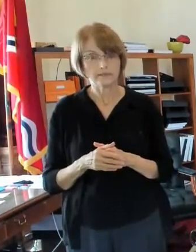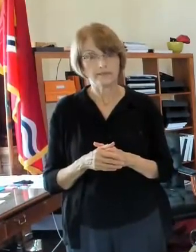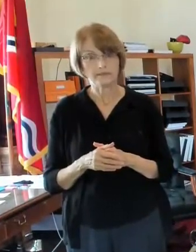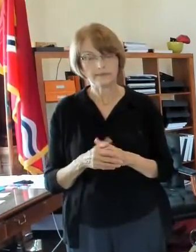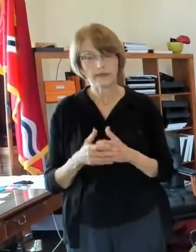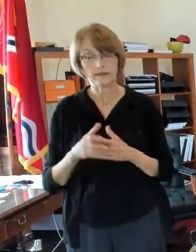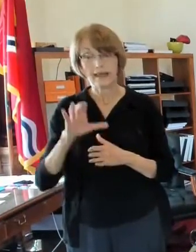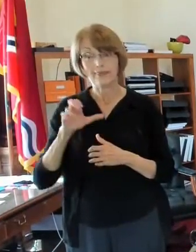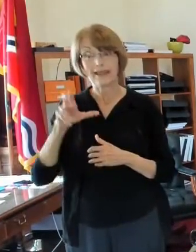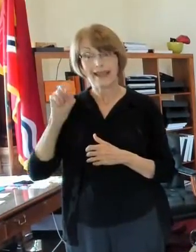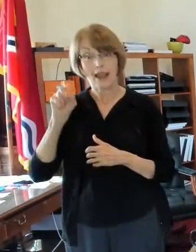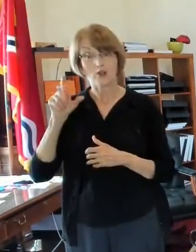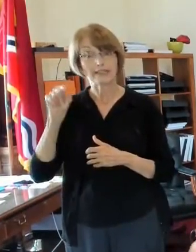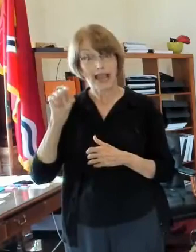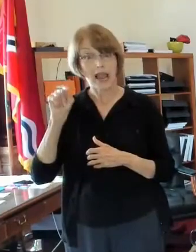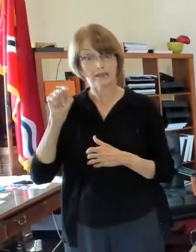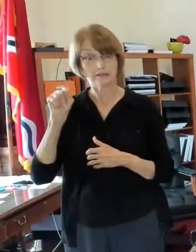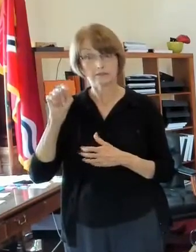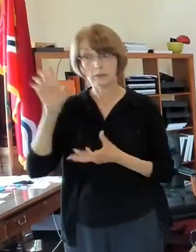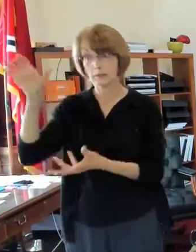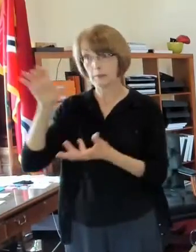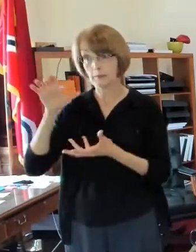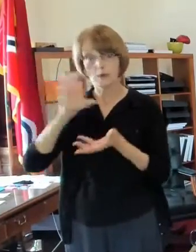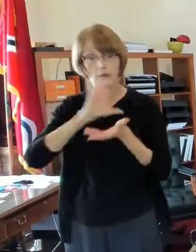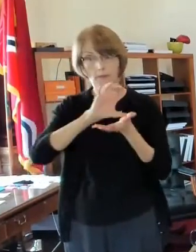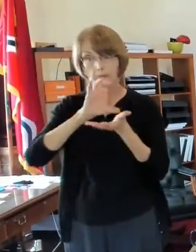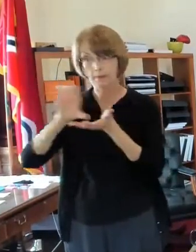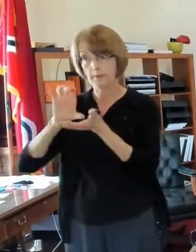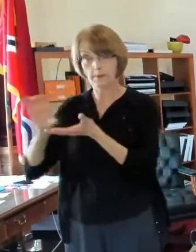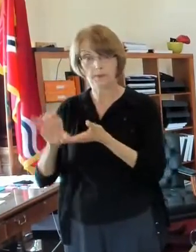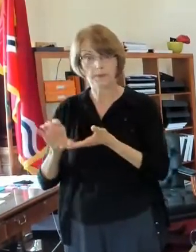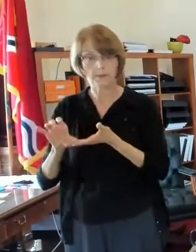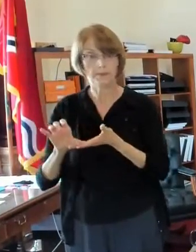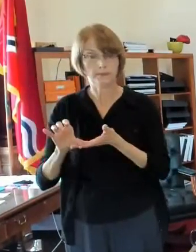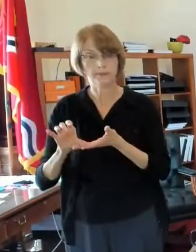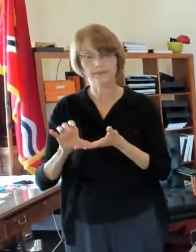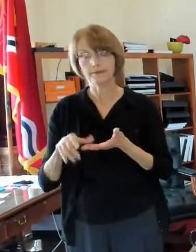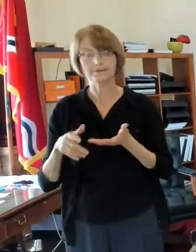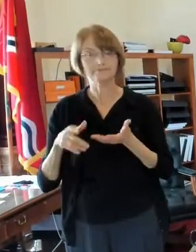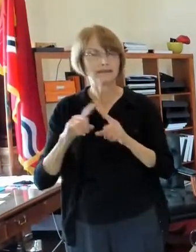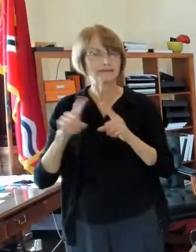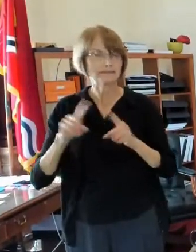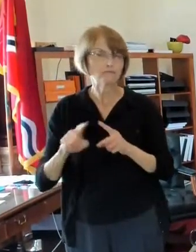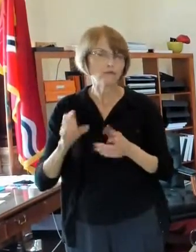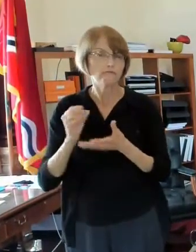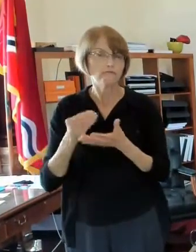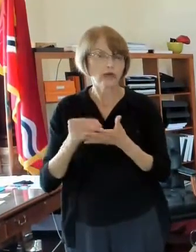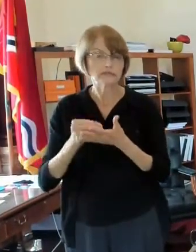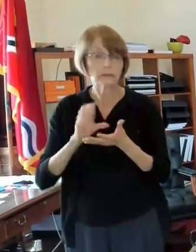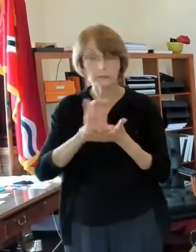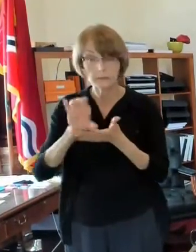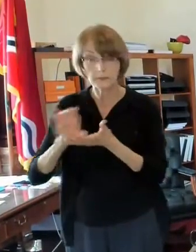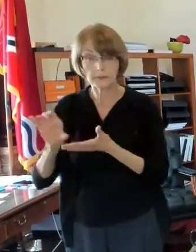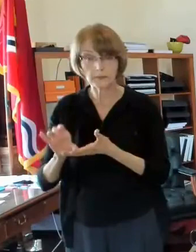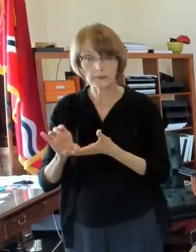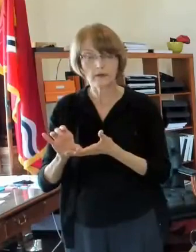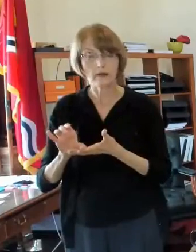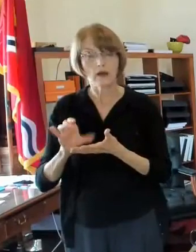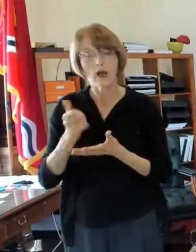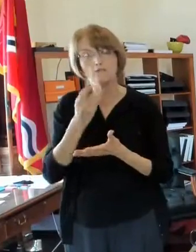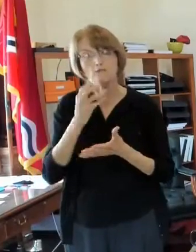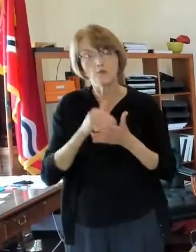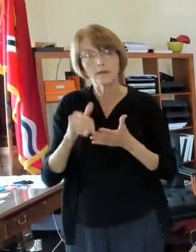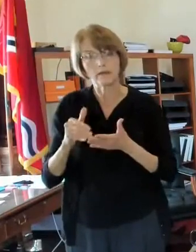of the cares act funds and and other funds block grant funds etc we kept back a few million